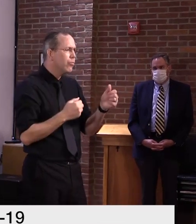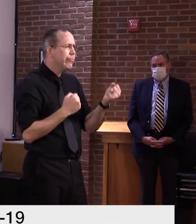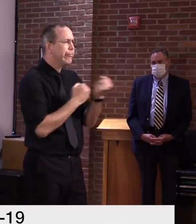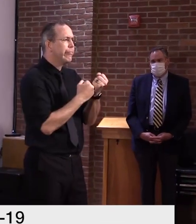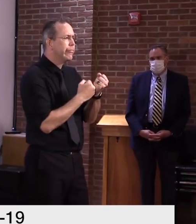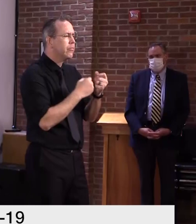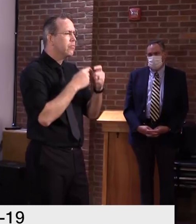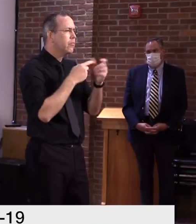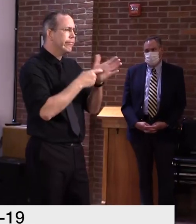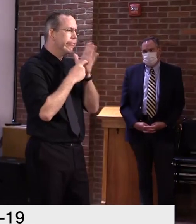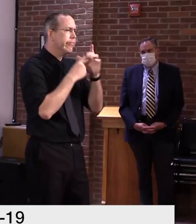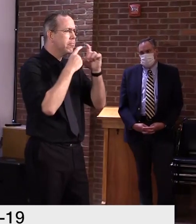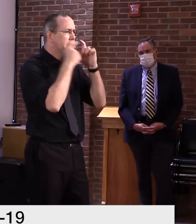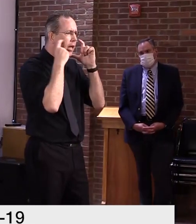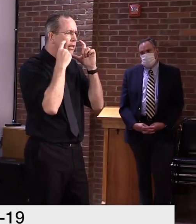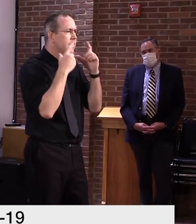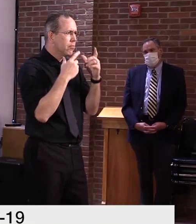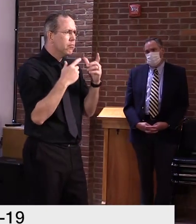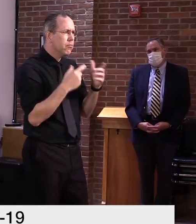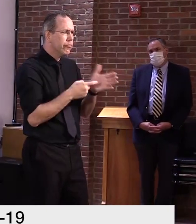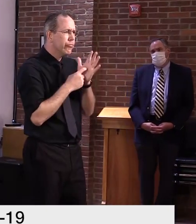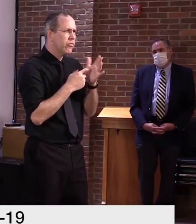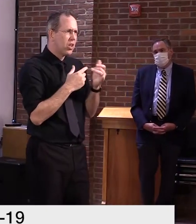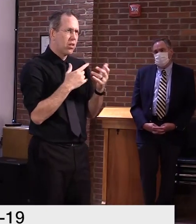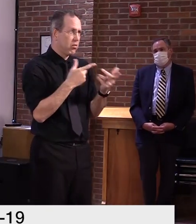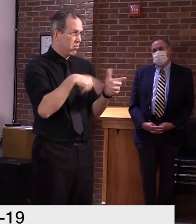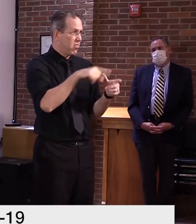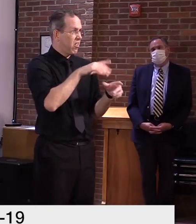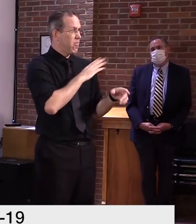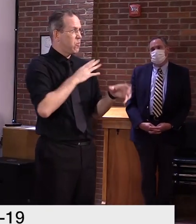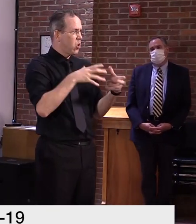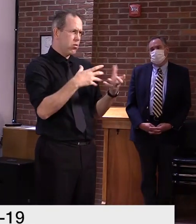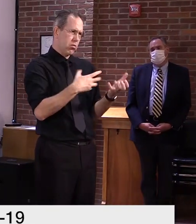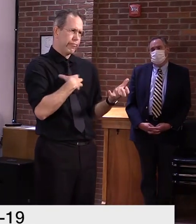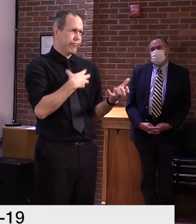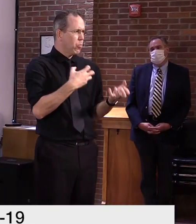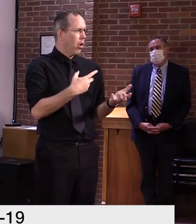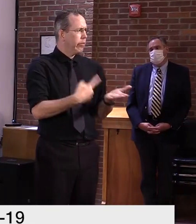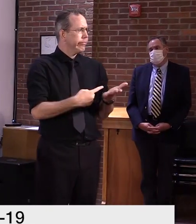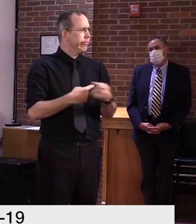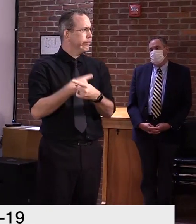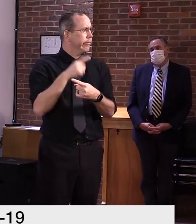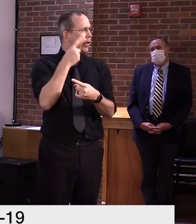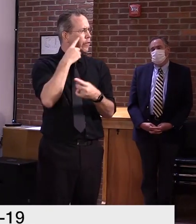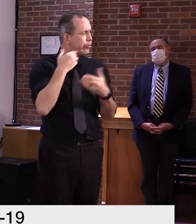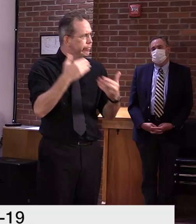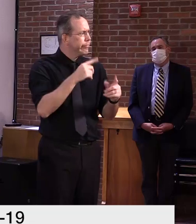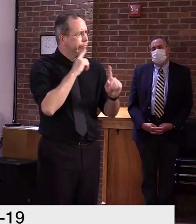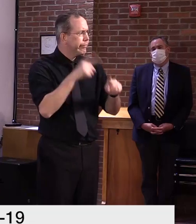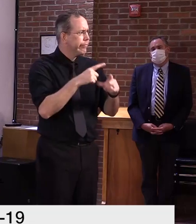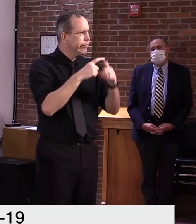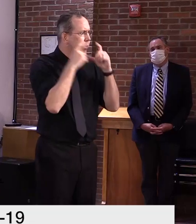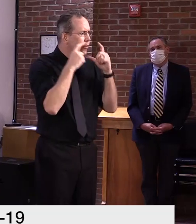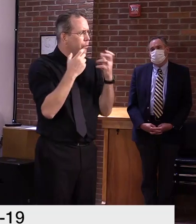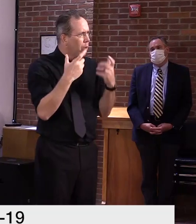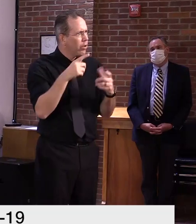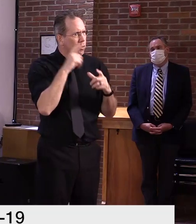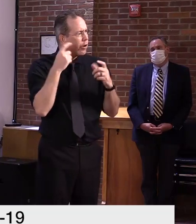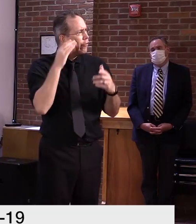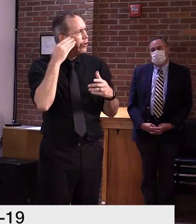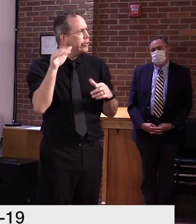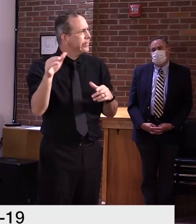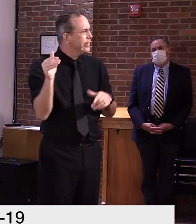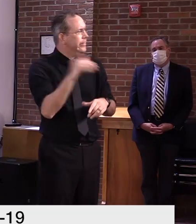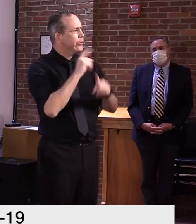I answered this a little bit earlier. Uh, I think we both have the same mission, um, that we, we all, uh, think that